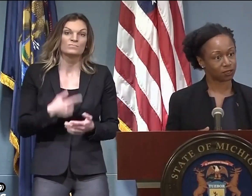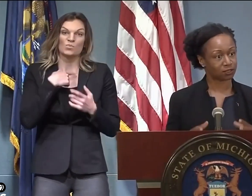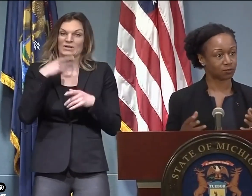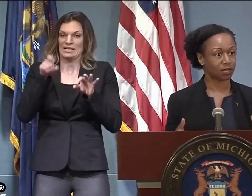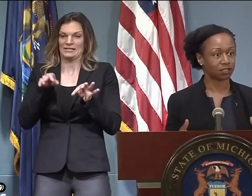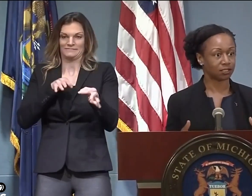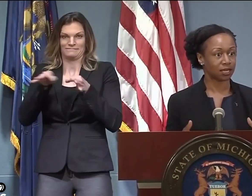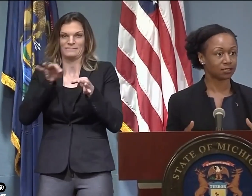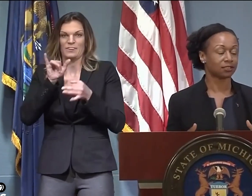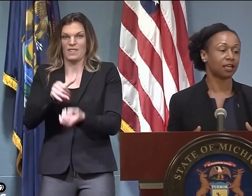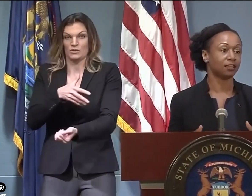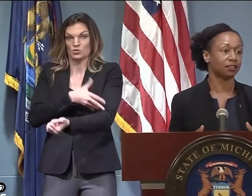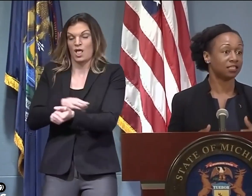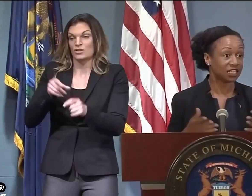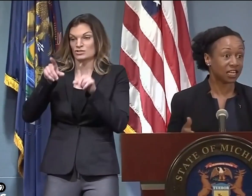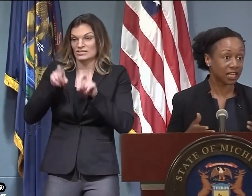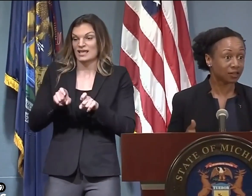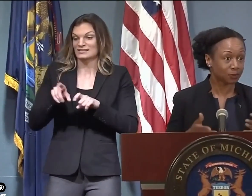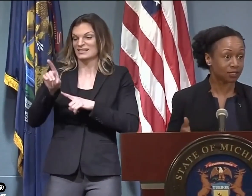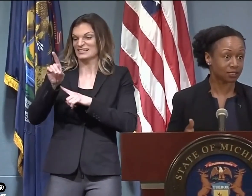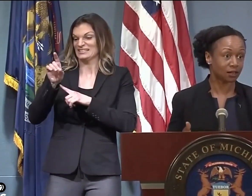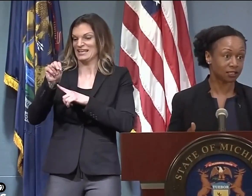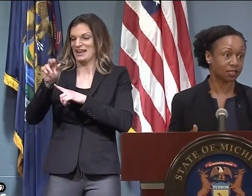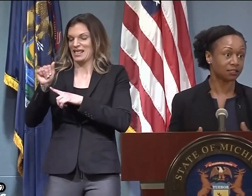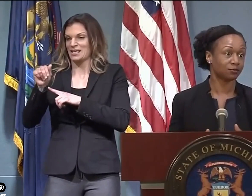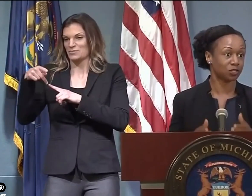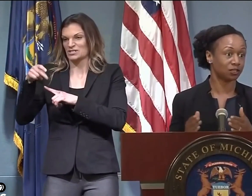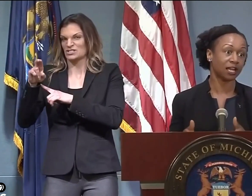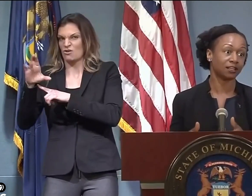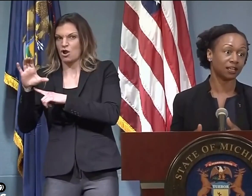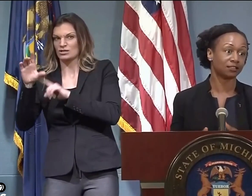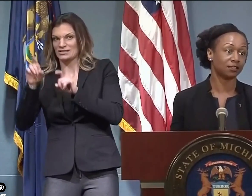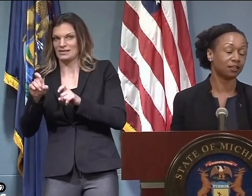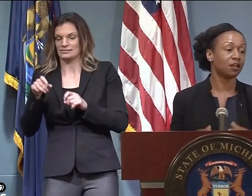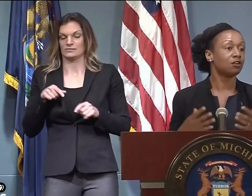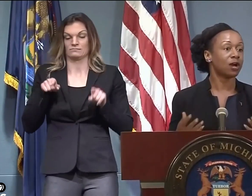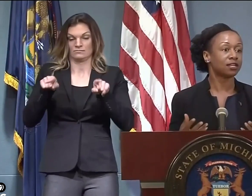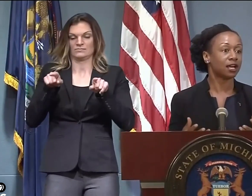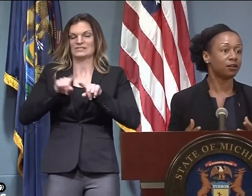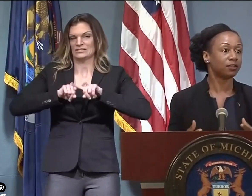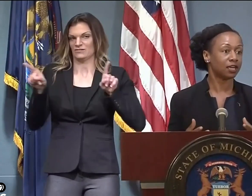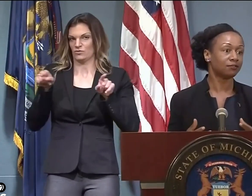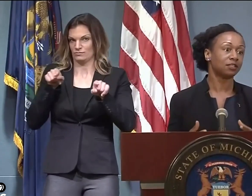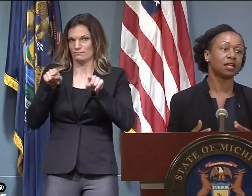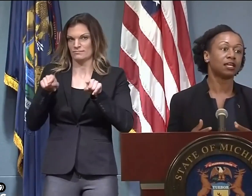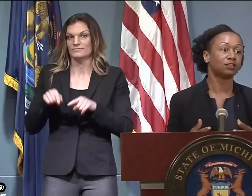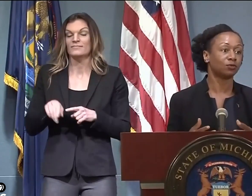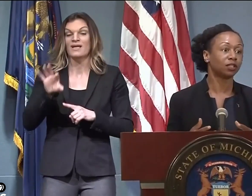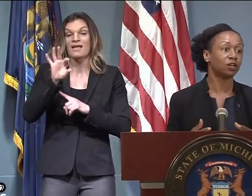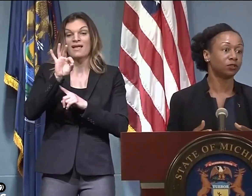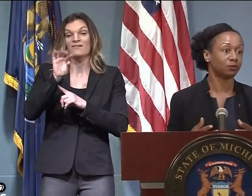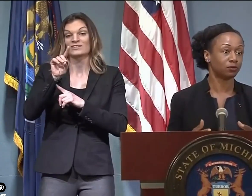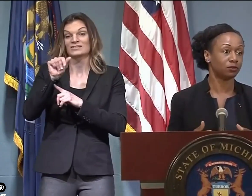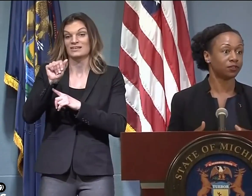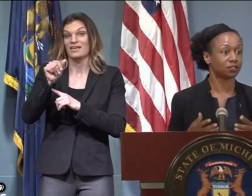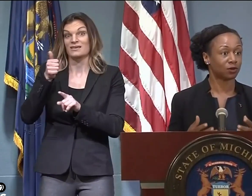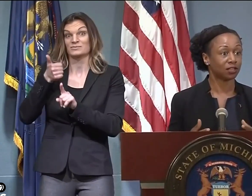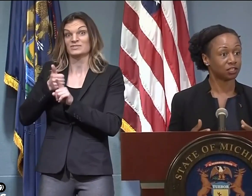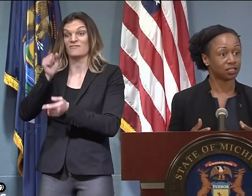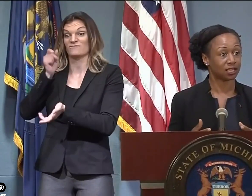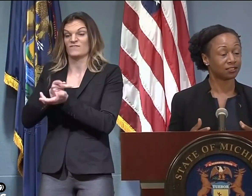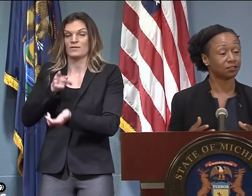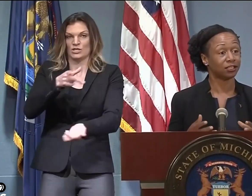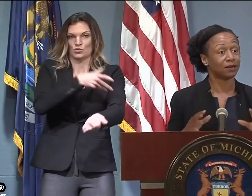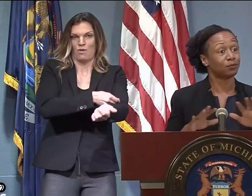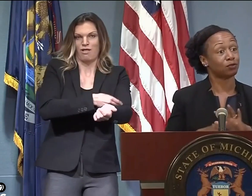think it's also important that we understand the difference between the serology test and the DNA PCR test, which are diagnostic. Right now, the